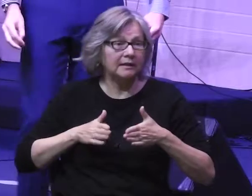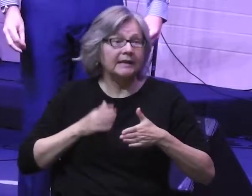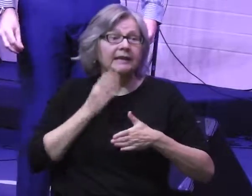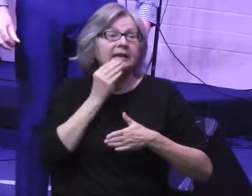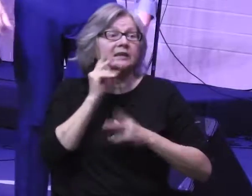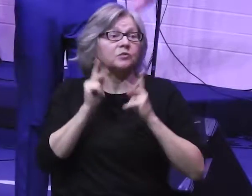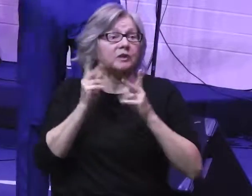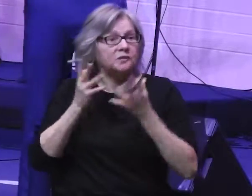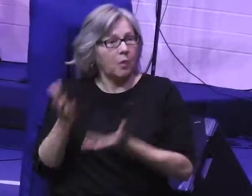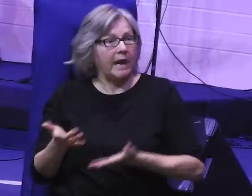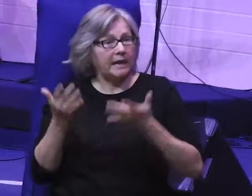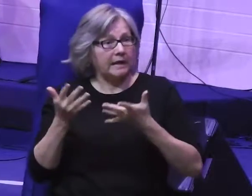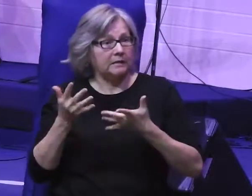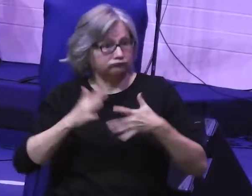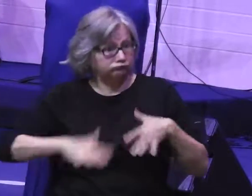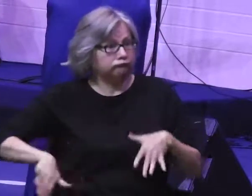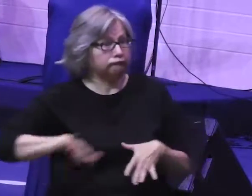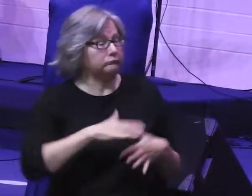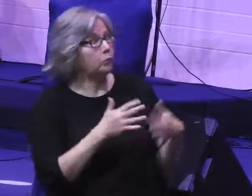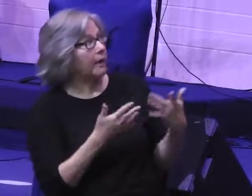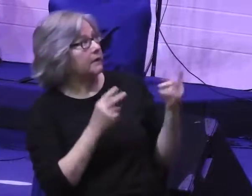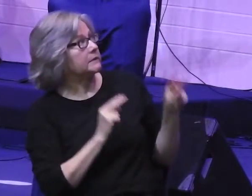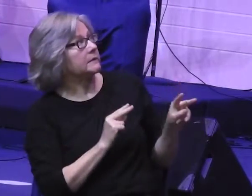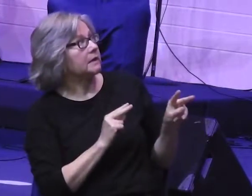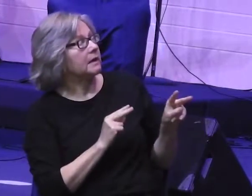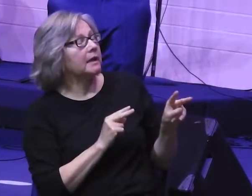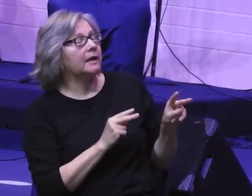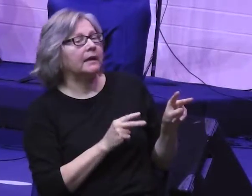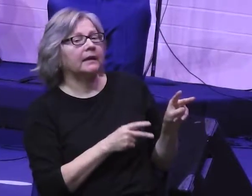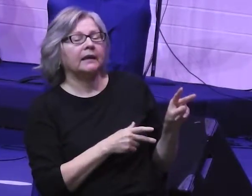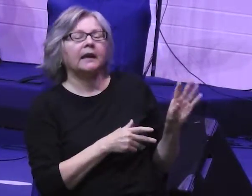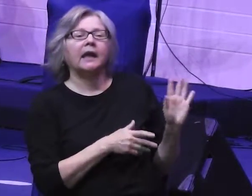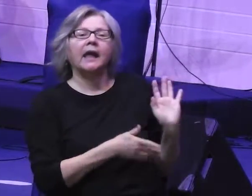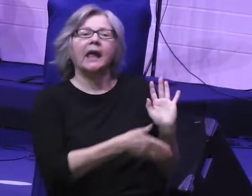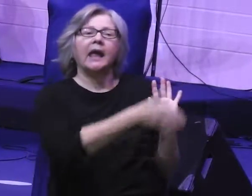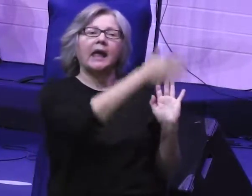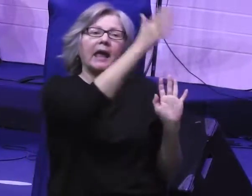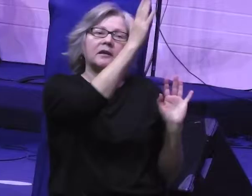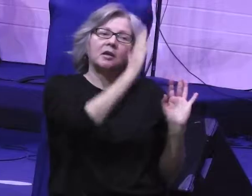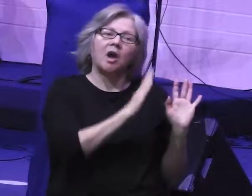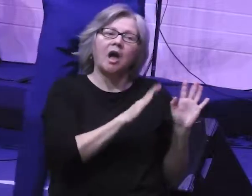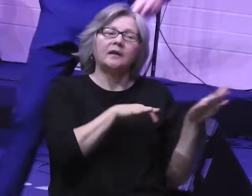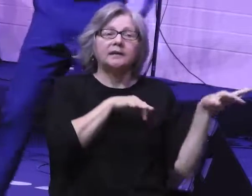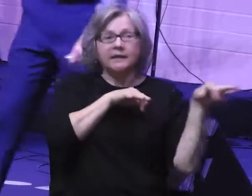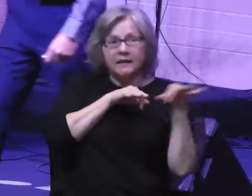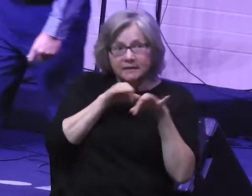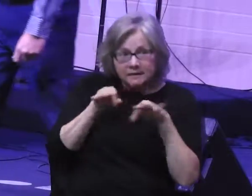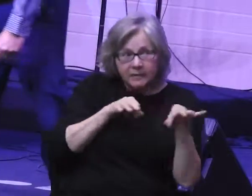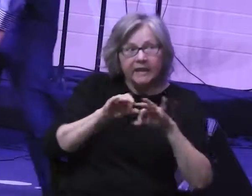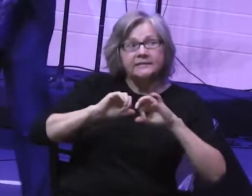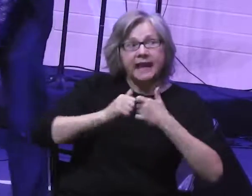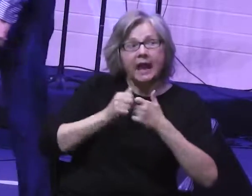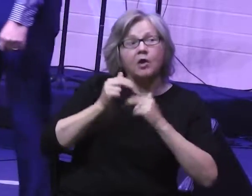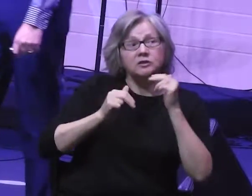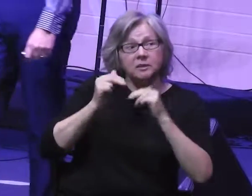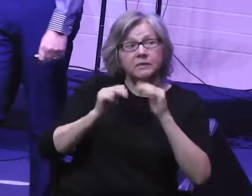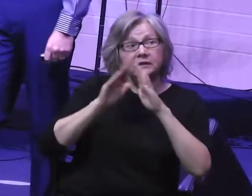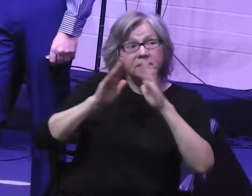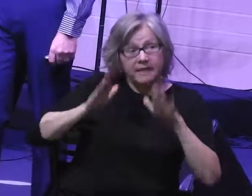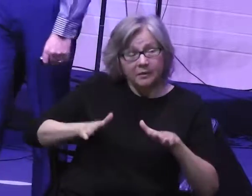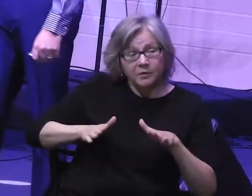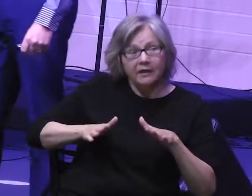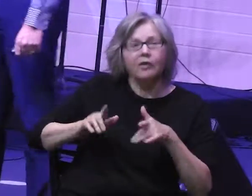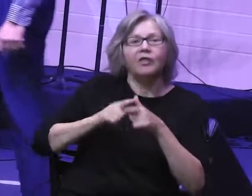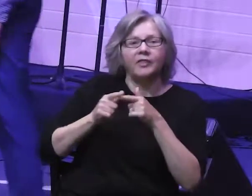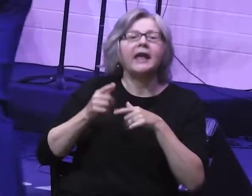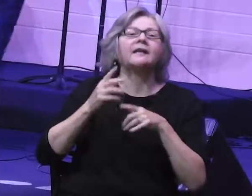waiting at the bottom of the mountain. And remember, when God has laid out his design and they've built the tabernacle, then they're off to